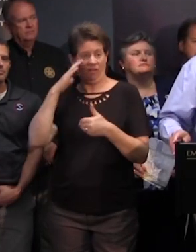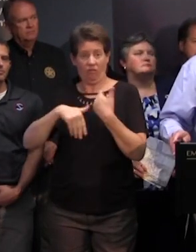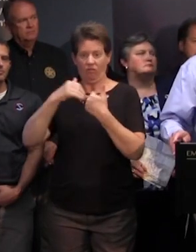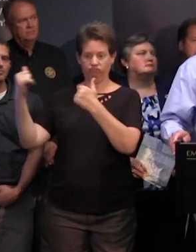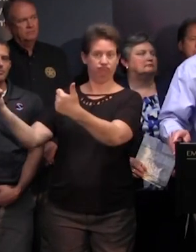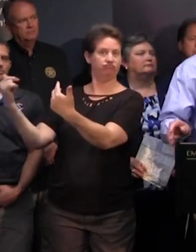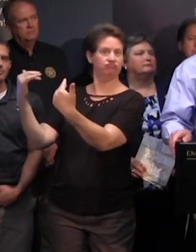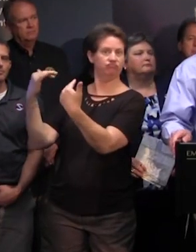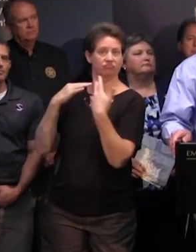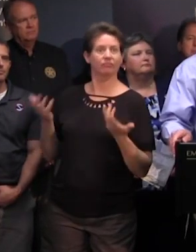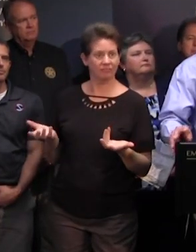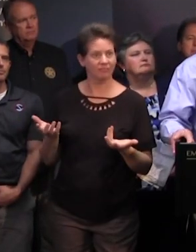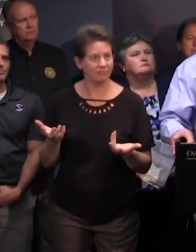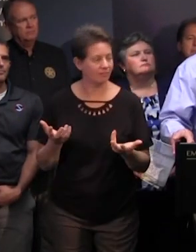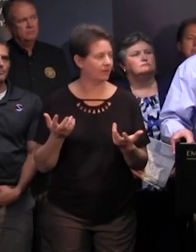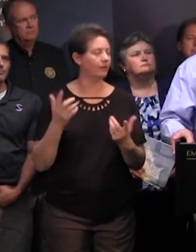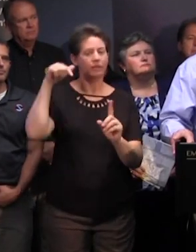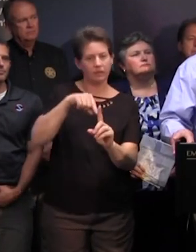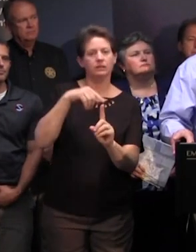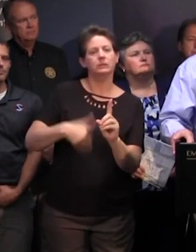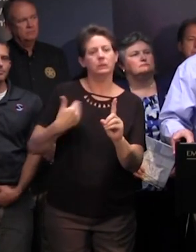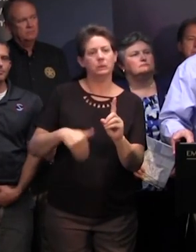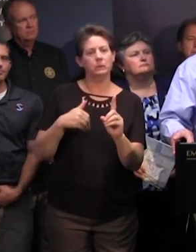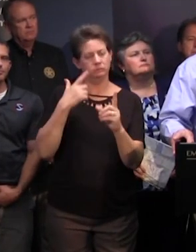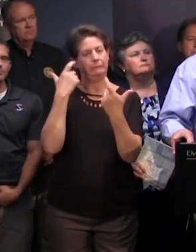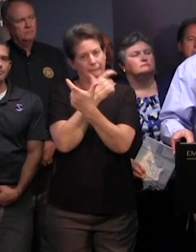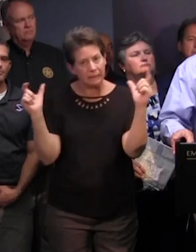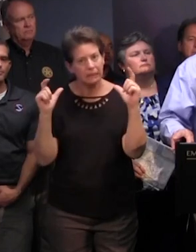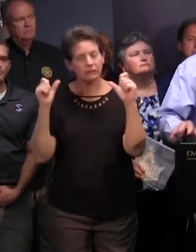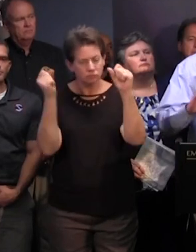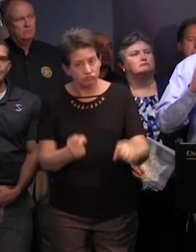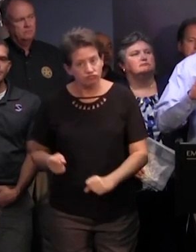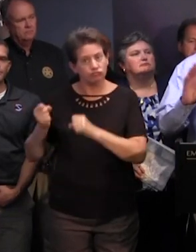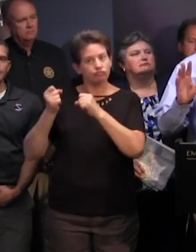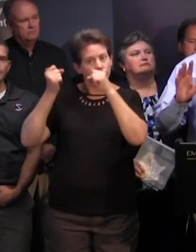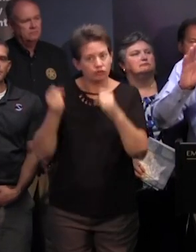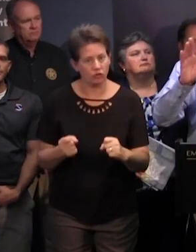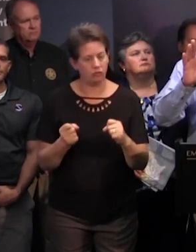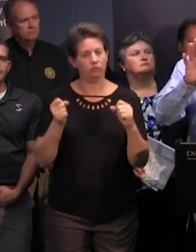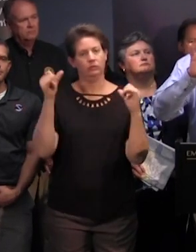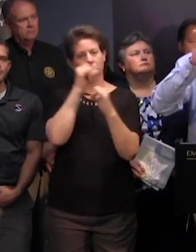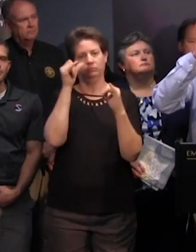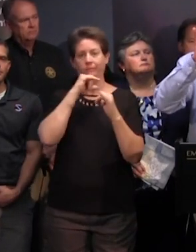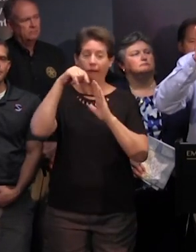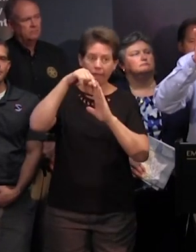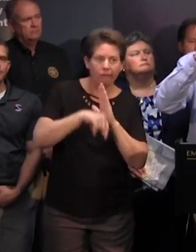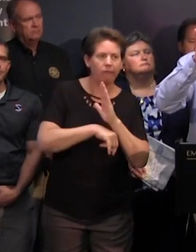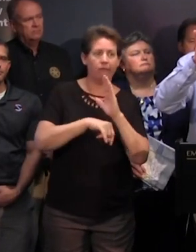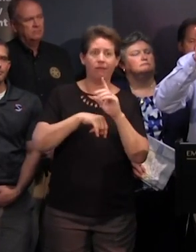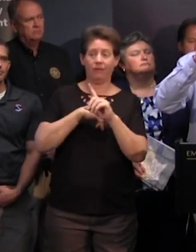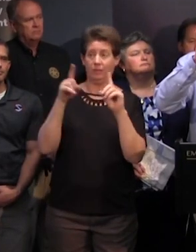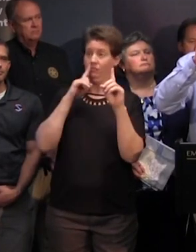way uh so but this one is particularly big particularly strong and without going into all the details the